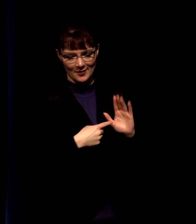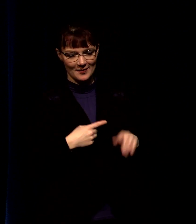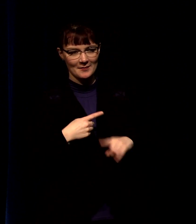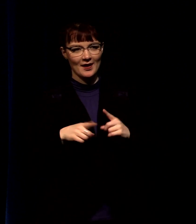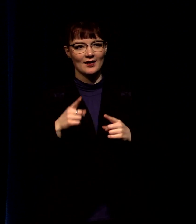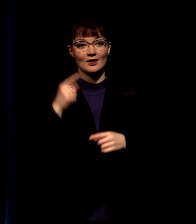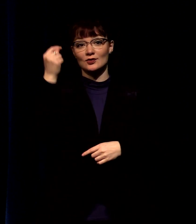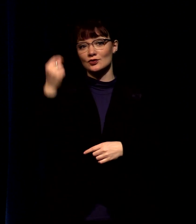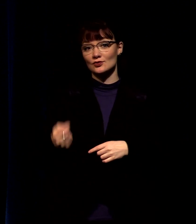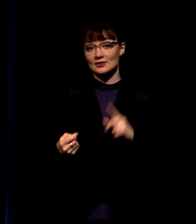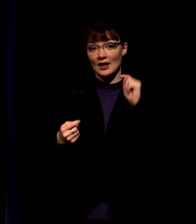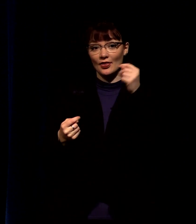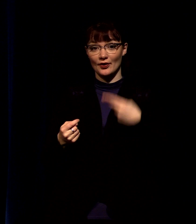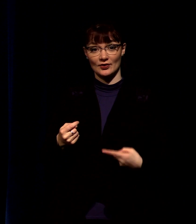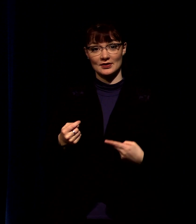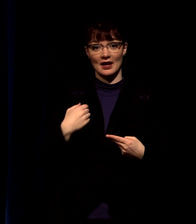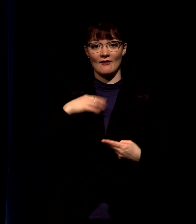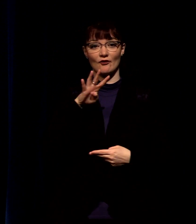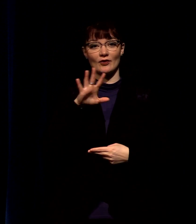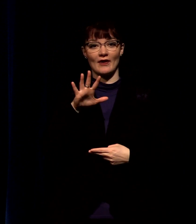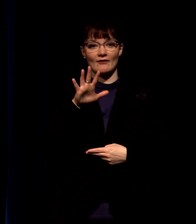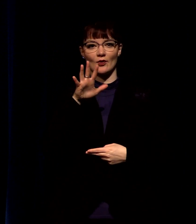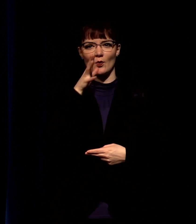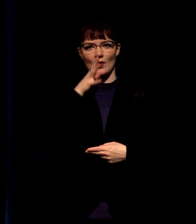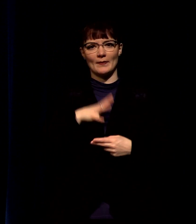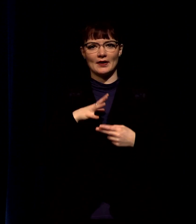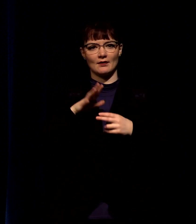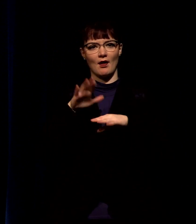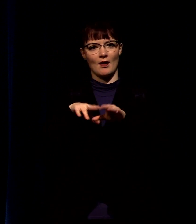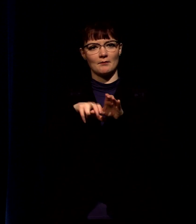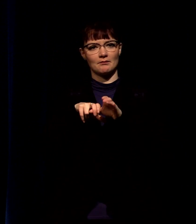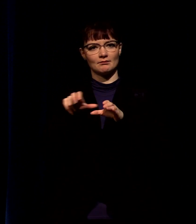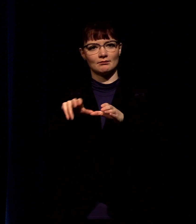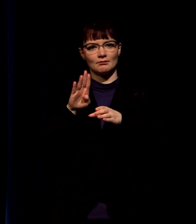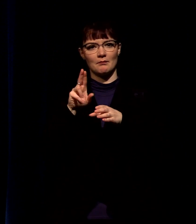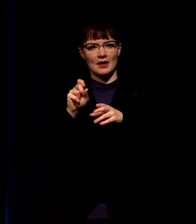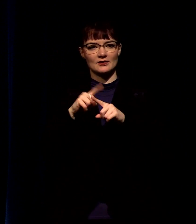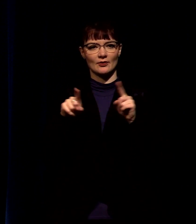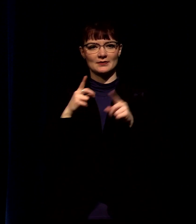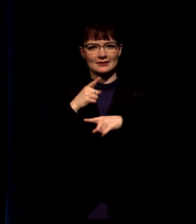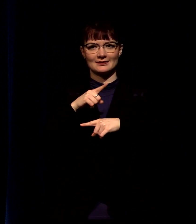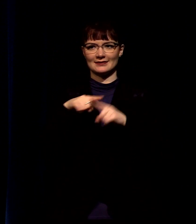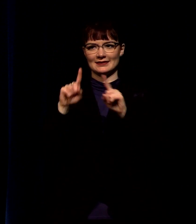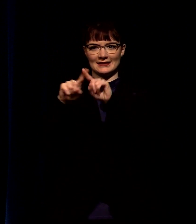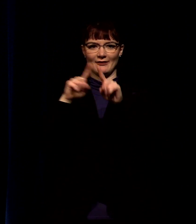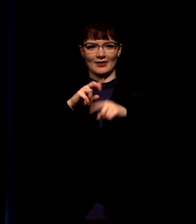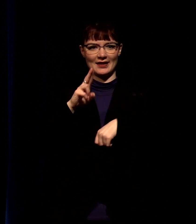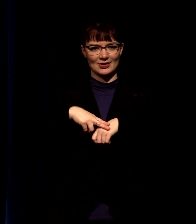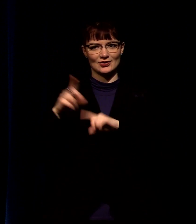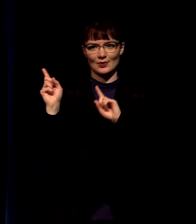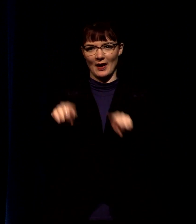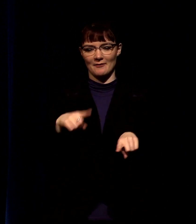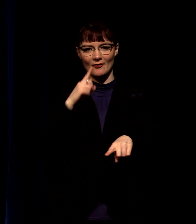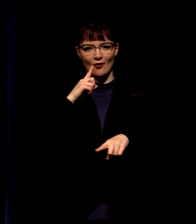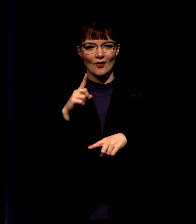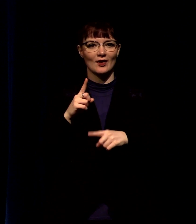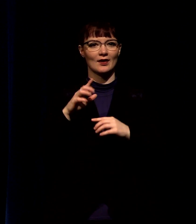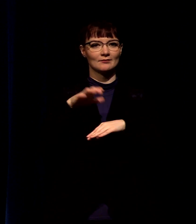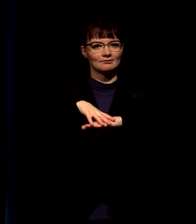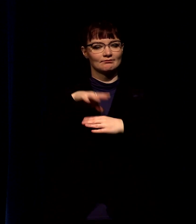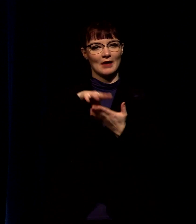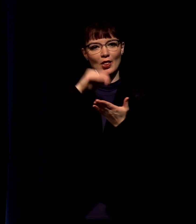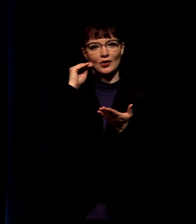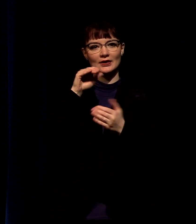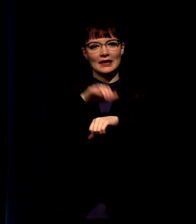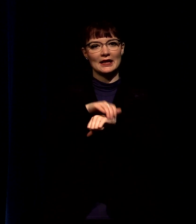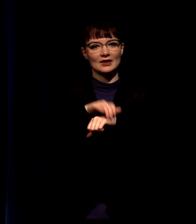tuesday and thursday there's 45 women and all these kids that get off these buses from different nations that come to learn english with us in our baraka english